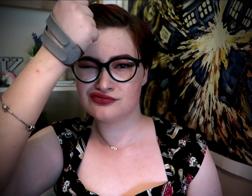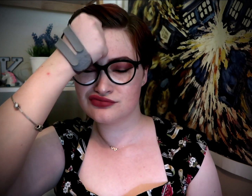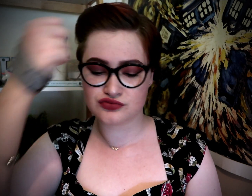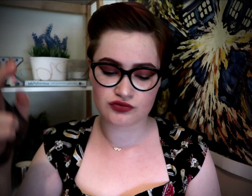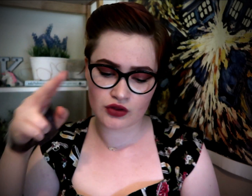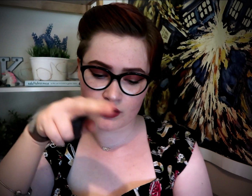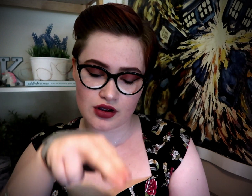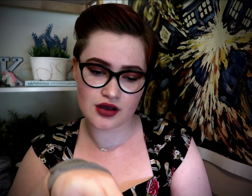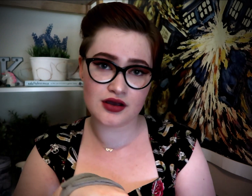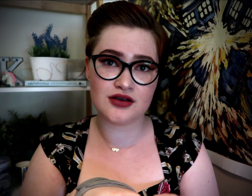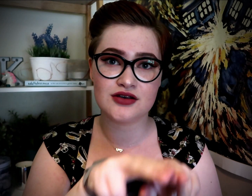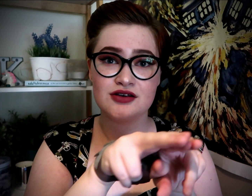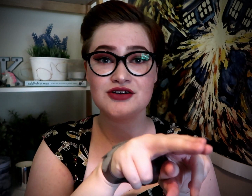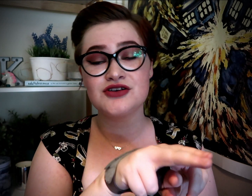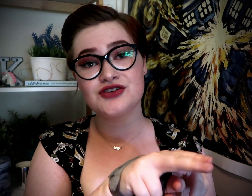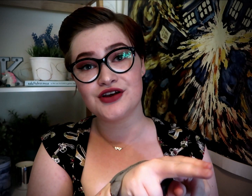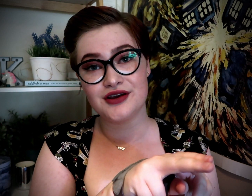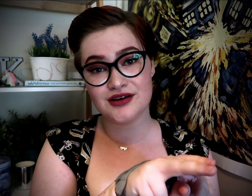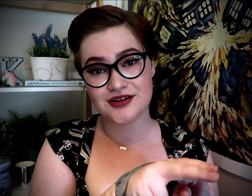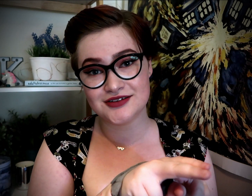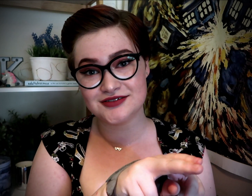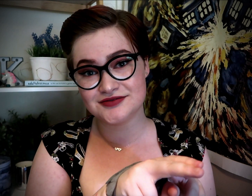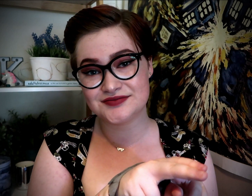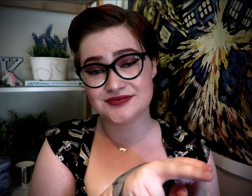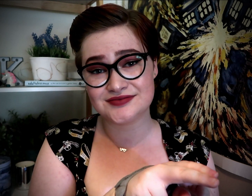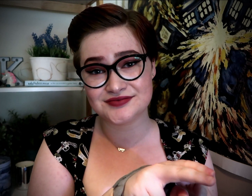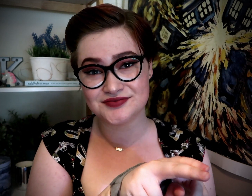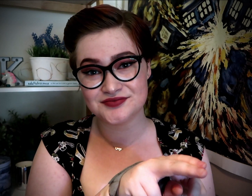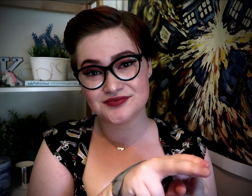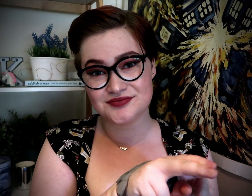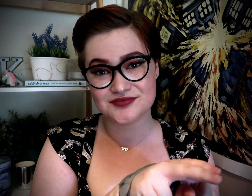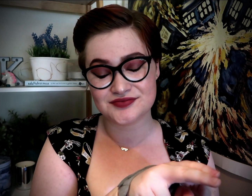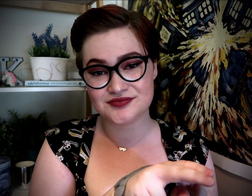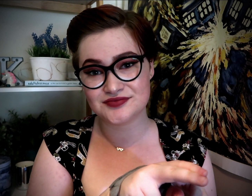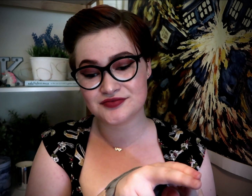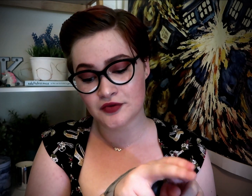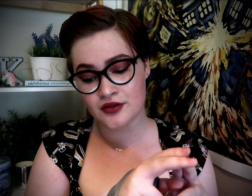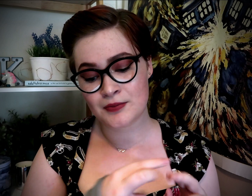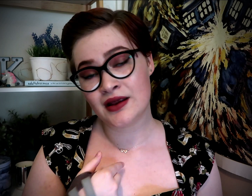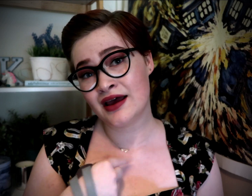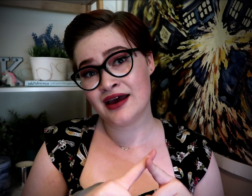rush in But I